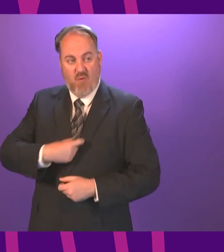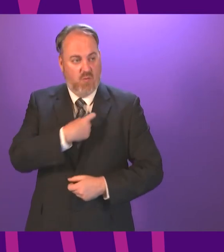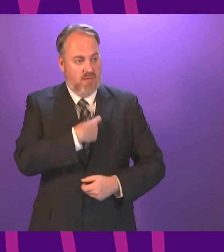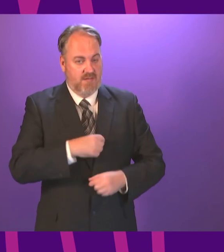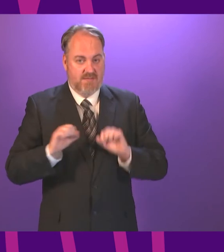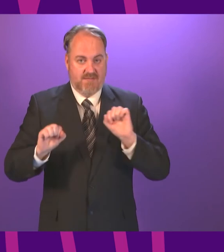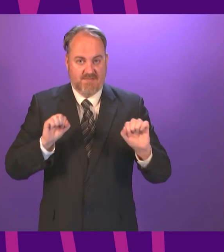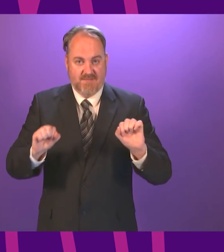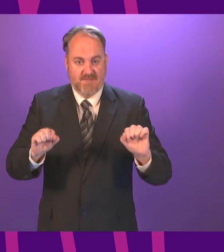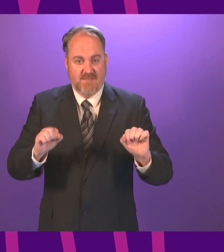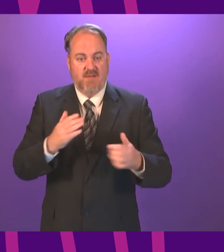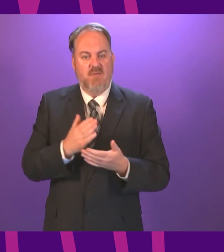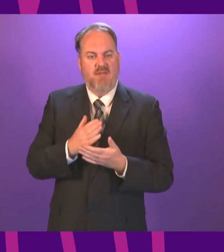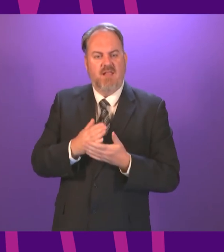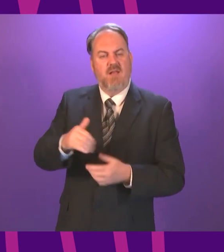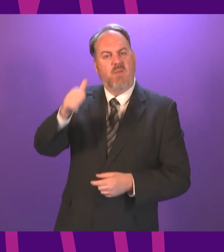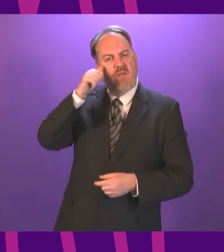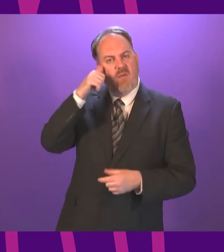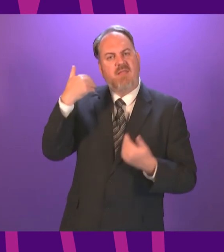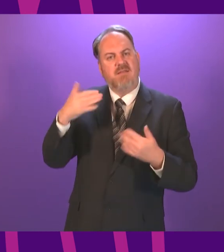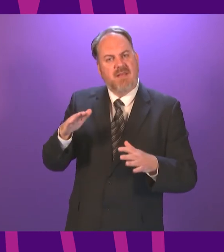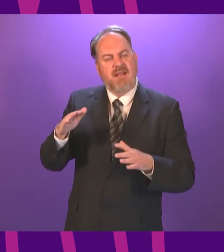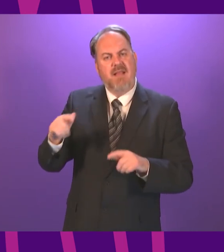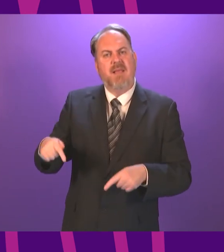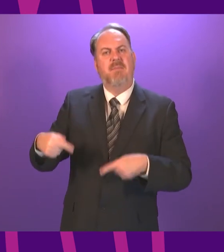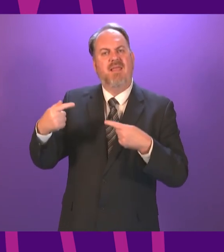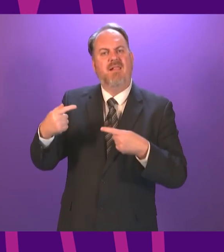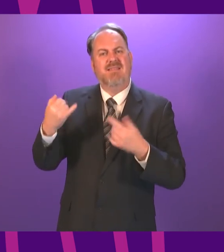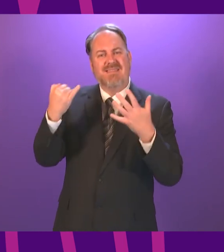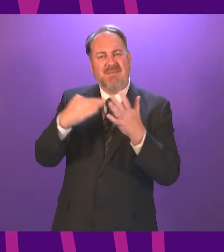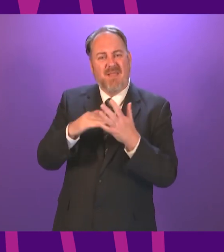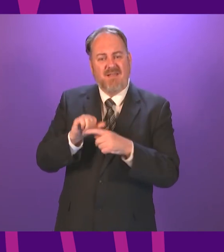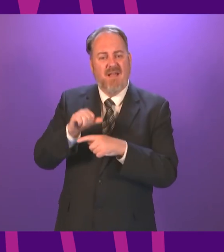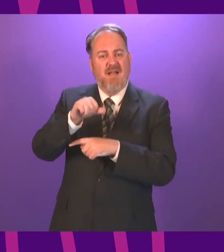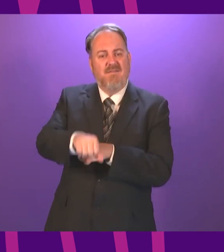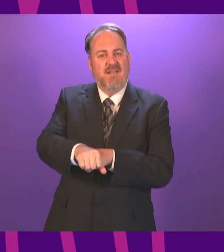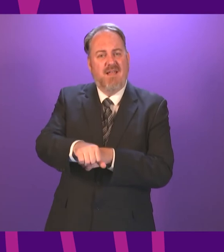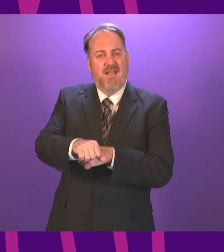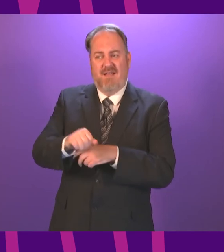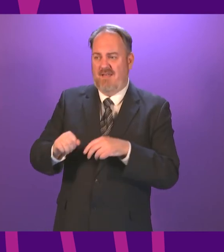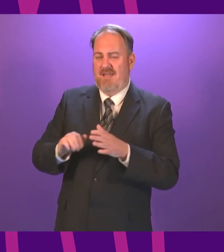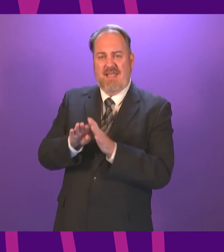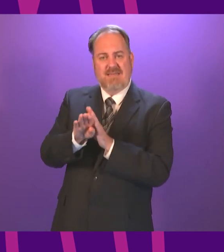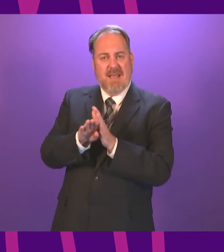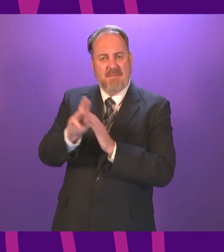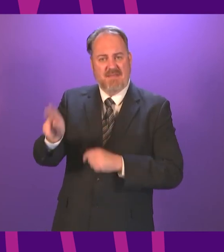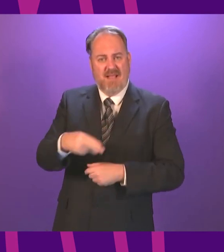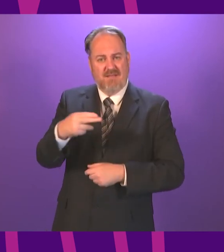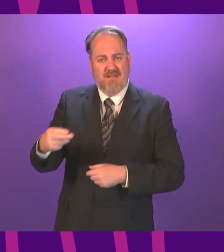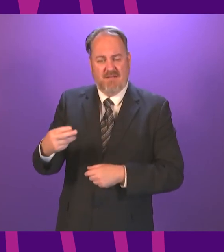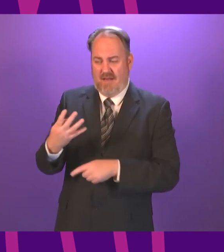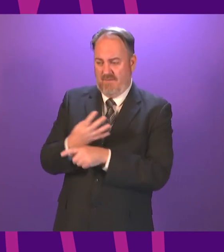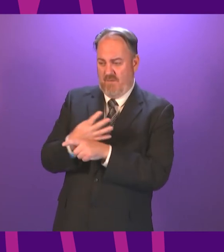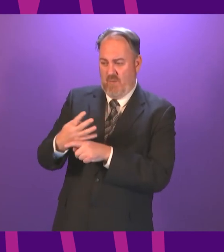big questions on issues like appeals six months after exams were cancelled, halfway through assessments and four weeks from the end of term?